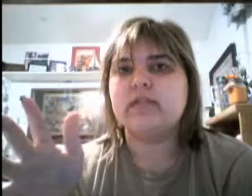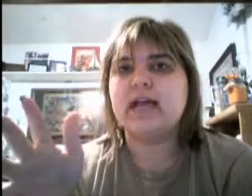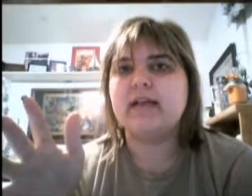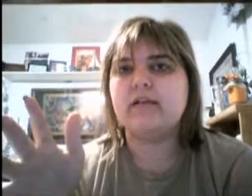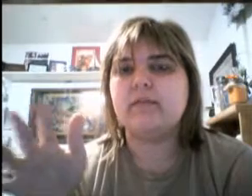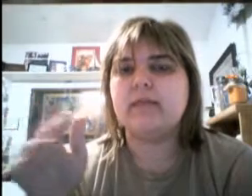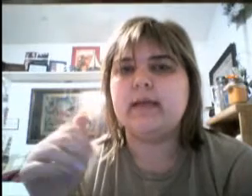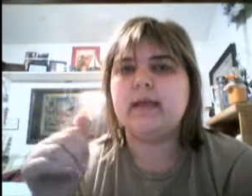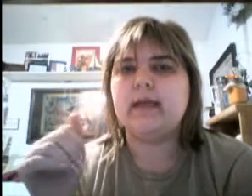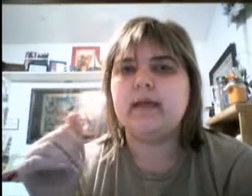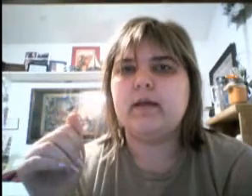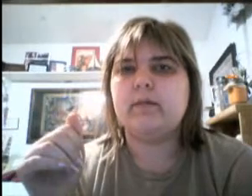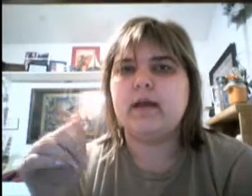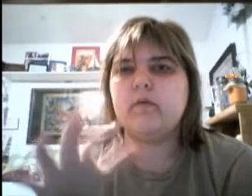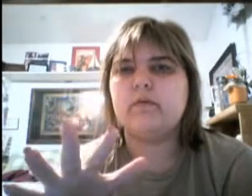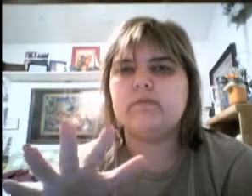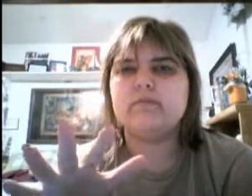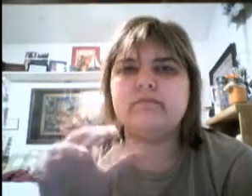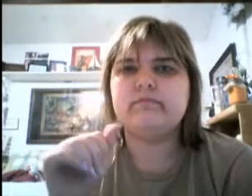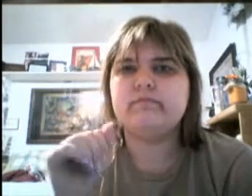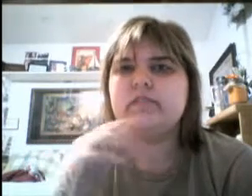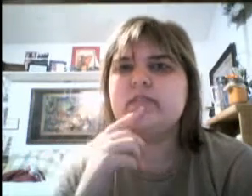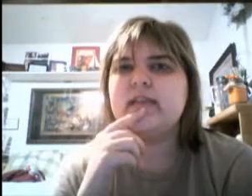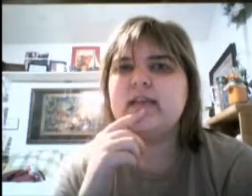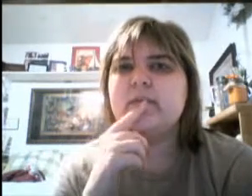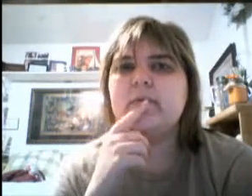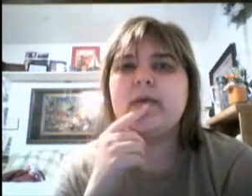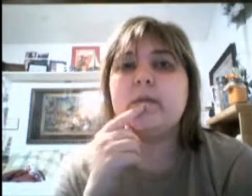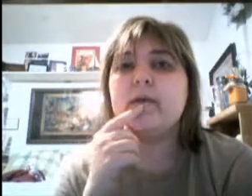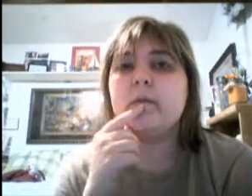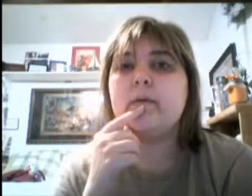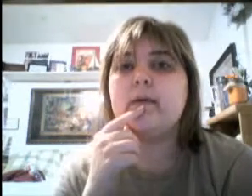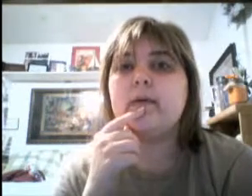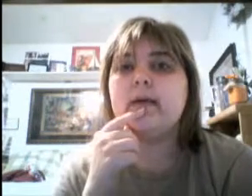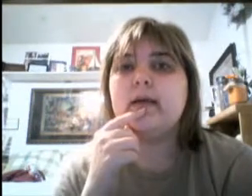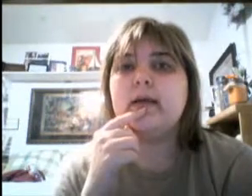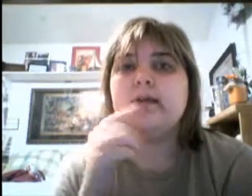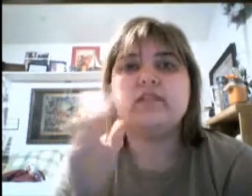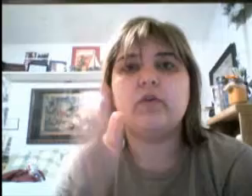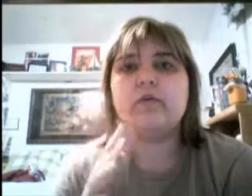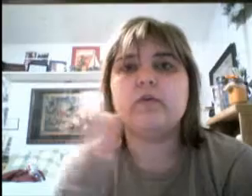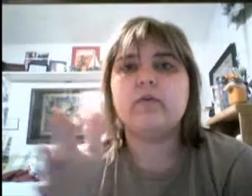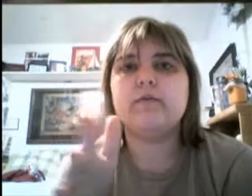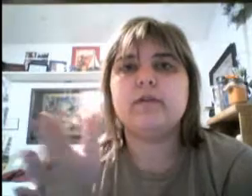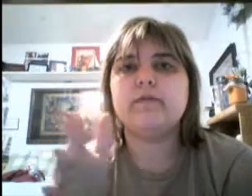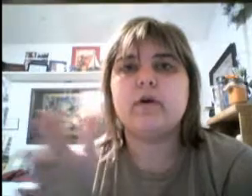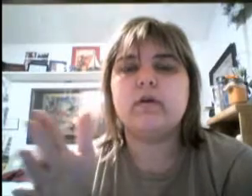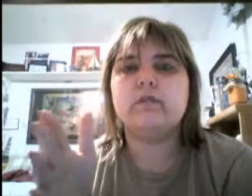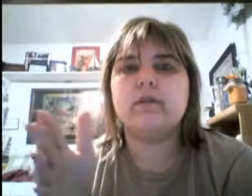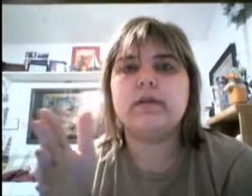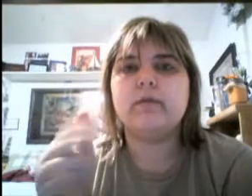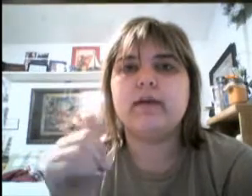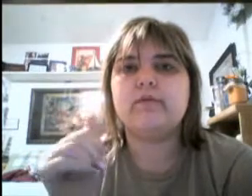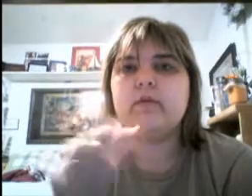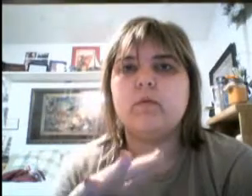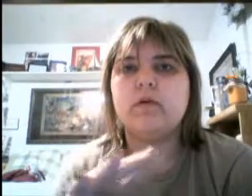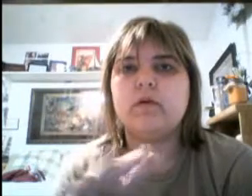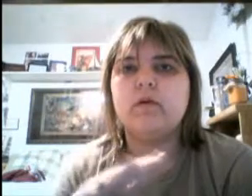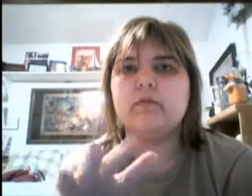side a little bit. Um, I won't say, well, maybe I will. Uh, so go over this part really quick if you don't want to know,